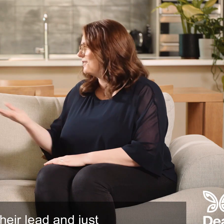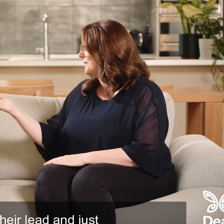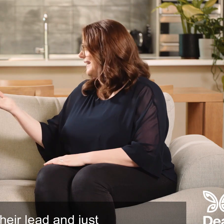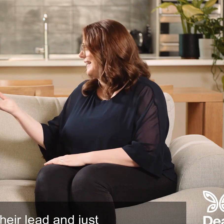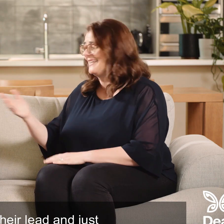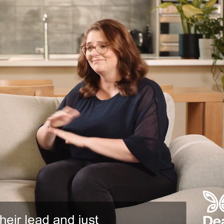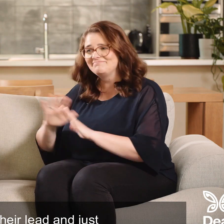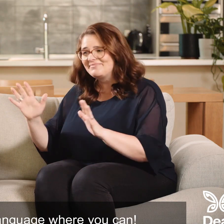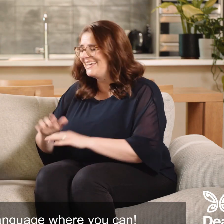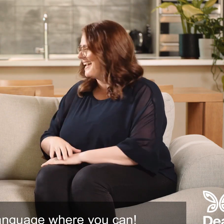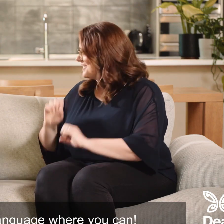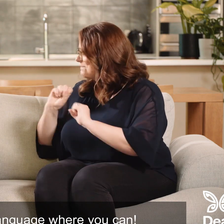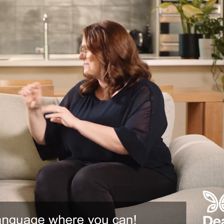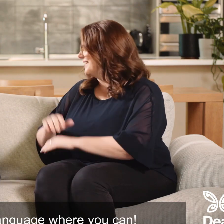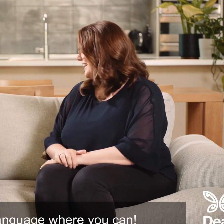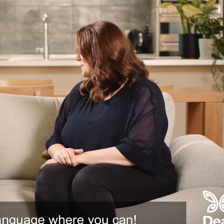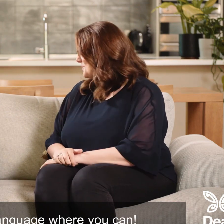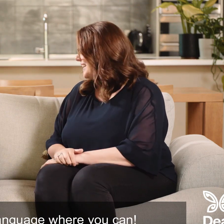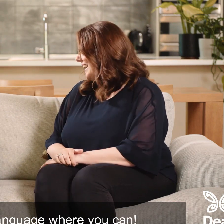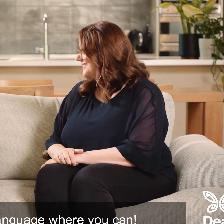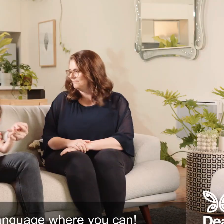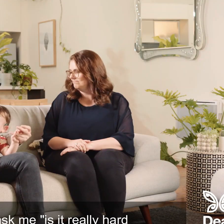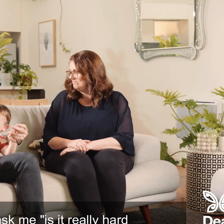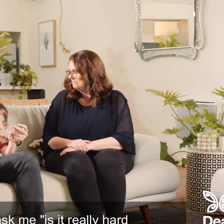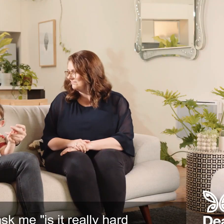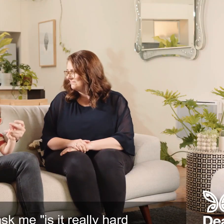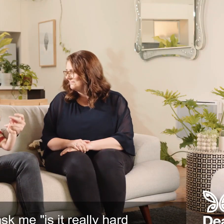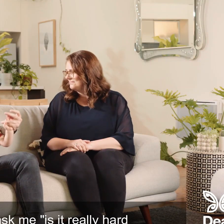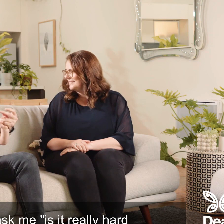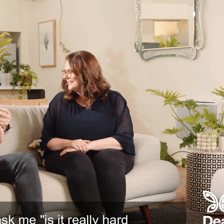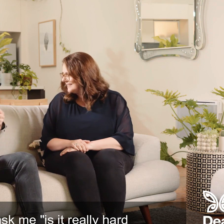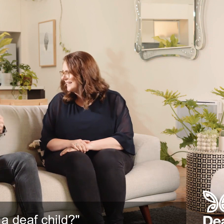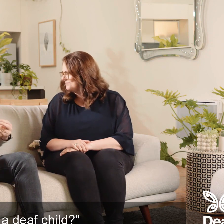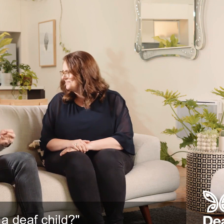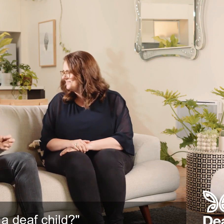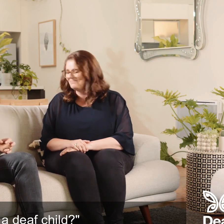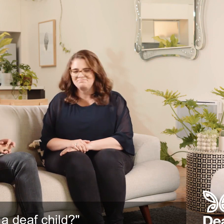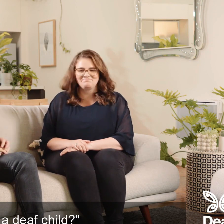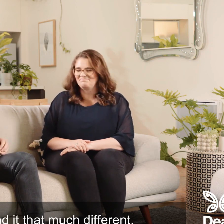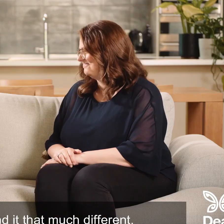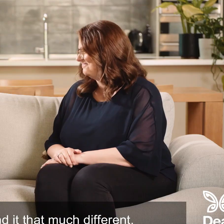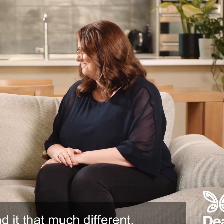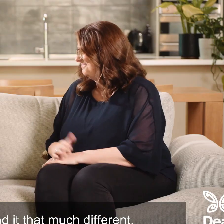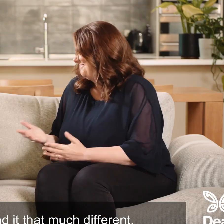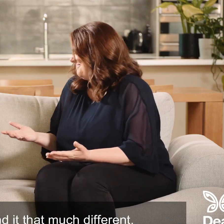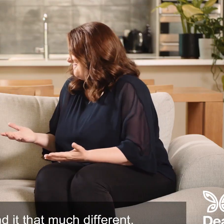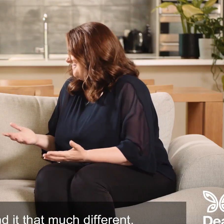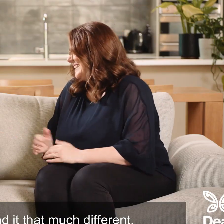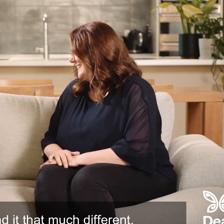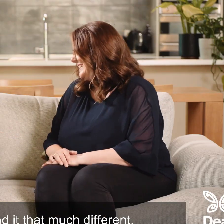following their lead and just pumping in the language where you can. A lot of people ask me, oh, is it really hard having a deaf child? No, I don't find them that much